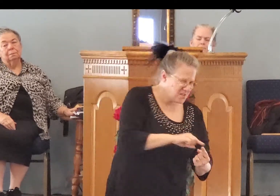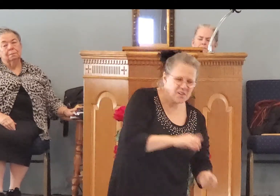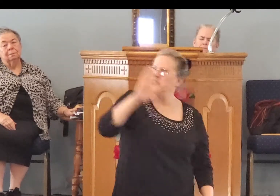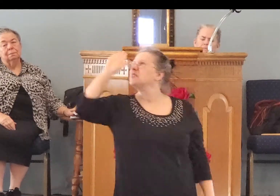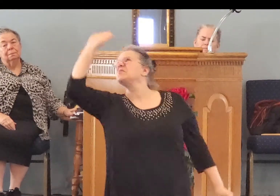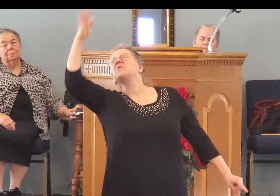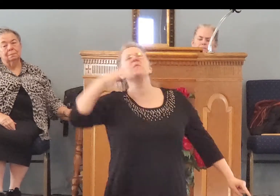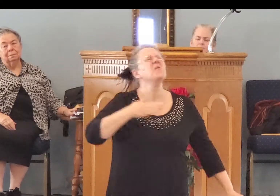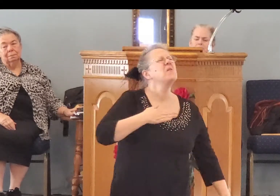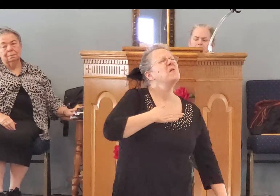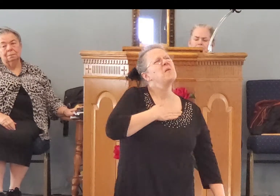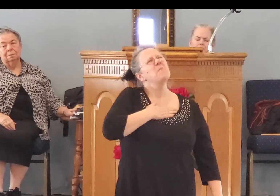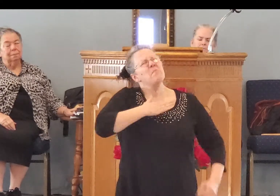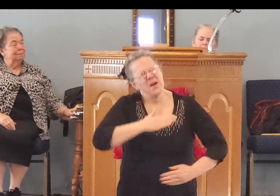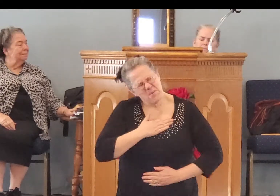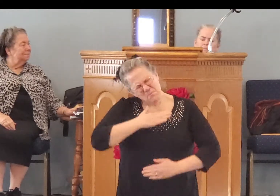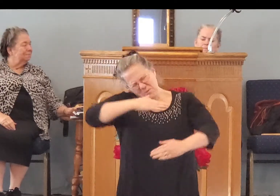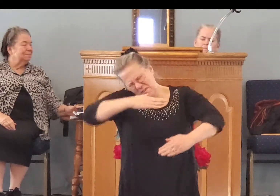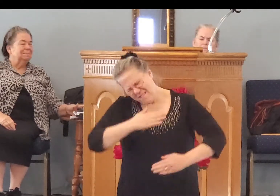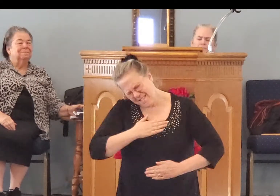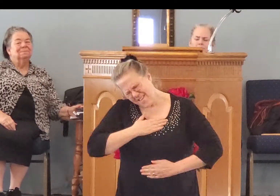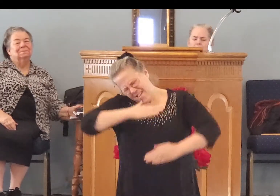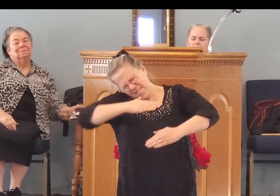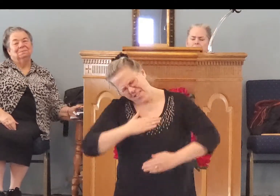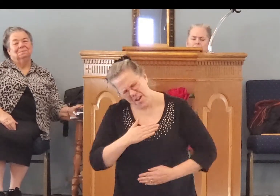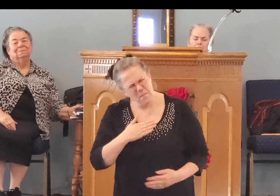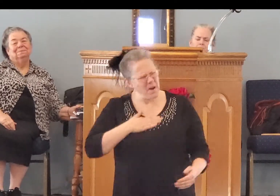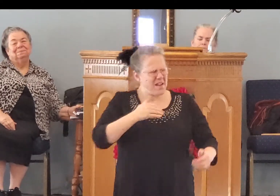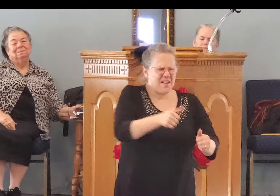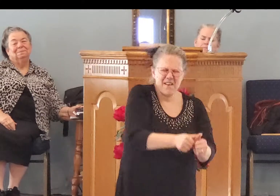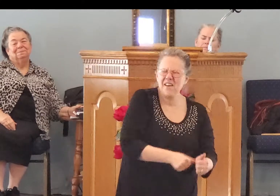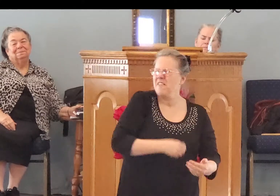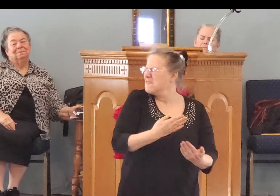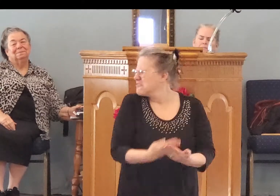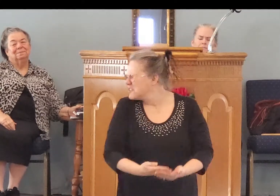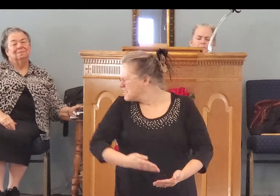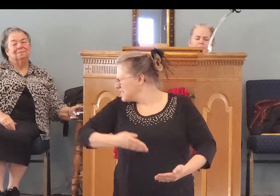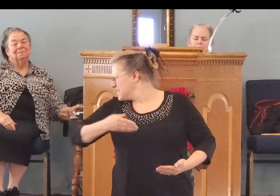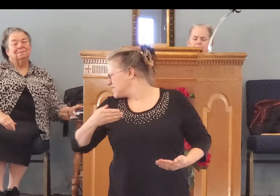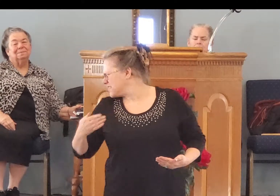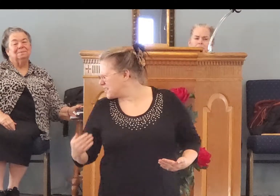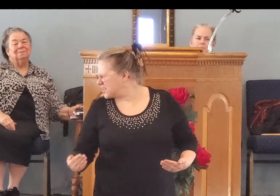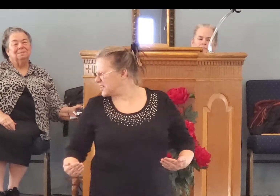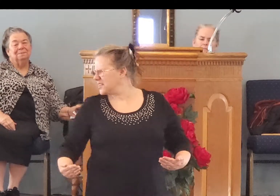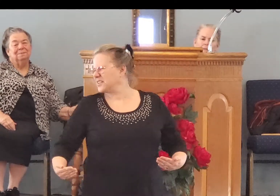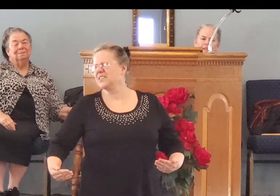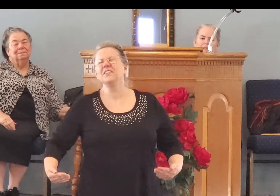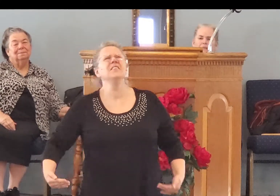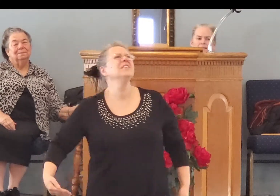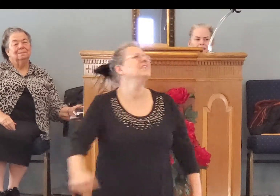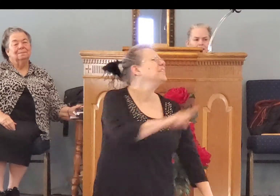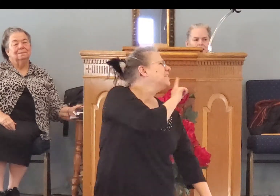you are my true love My everything